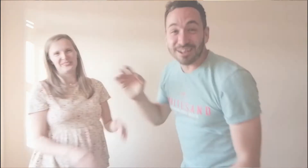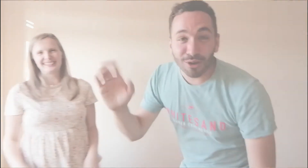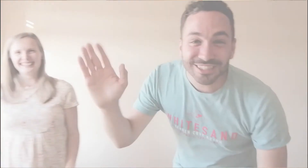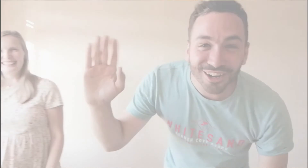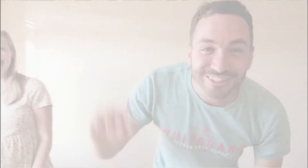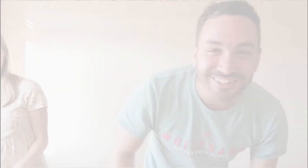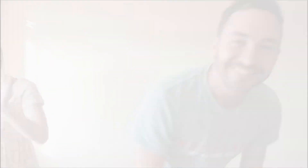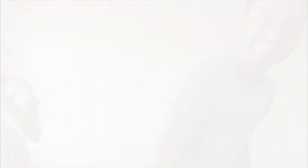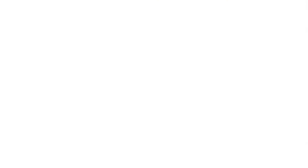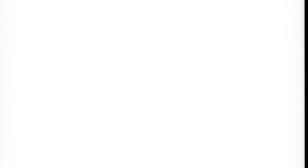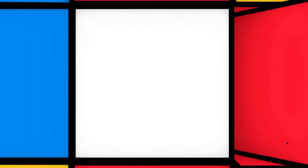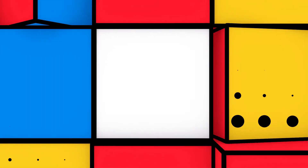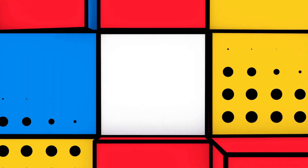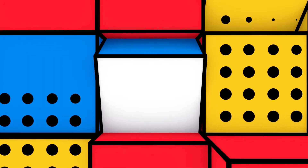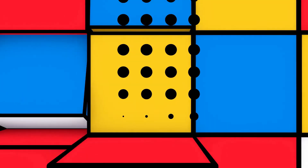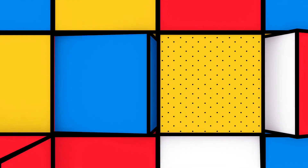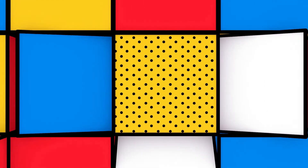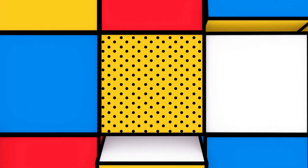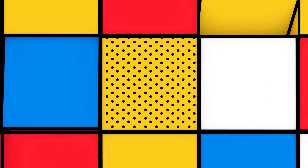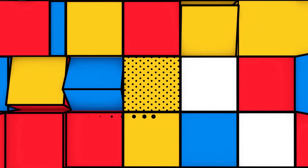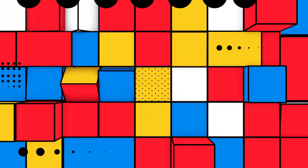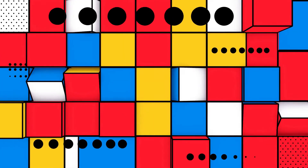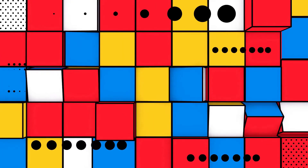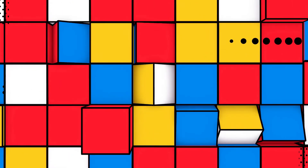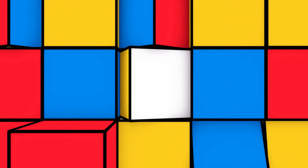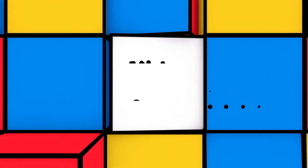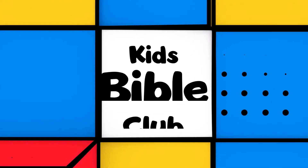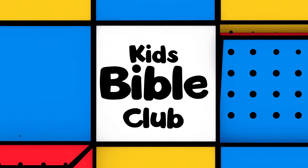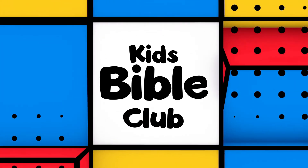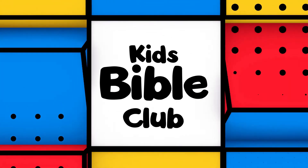That was all boys and girls Kids Bible Club